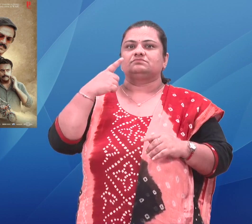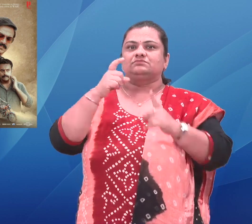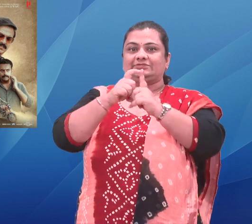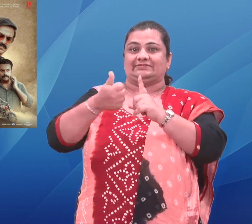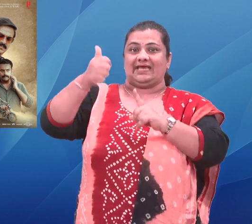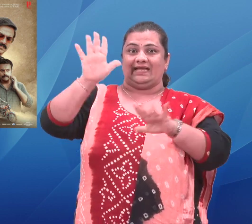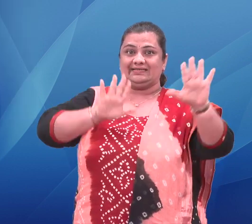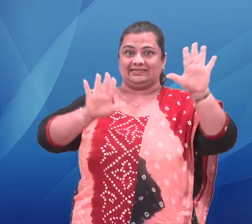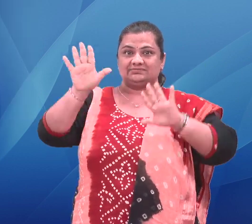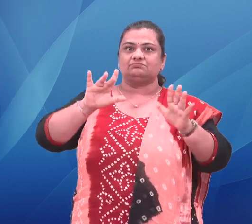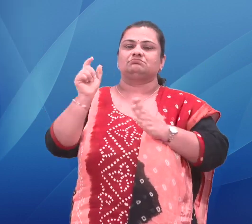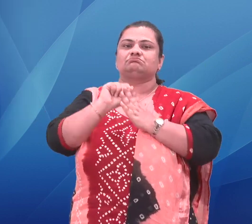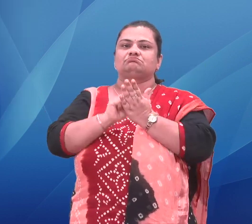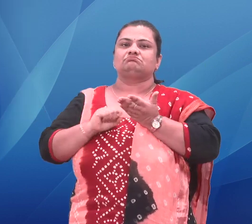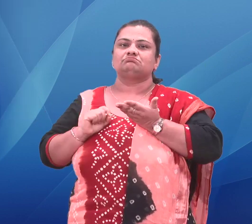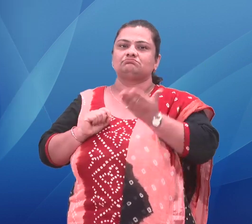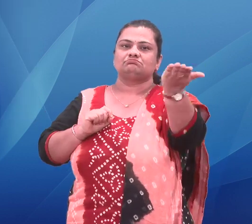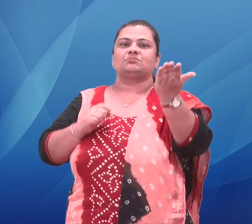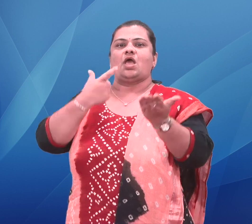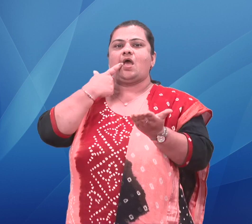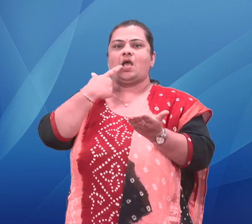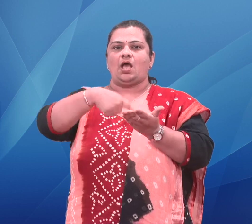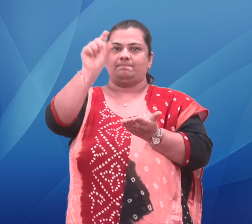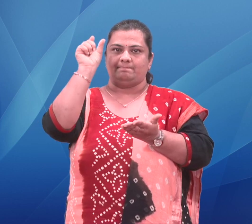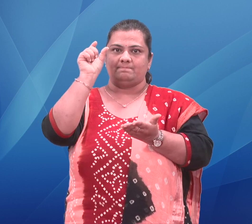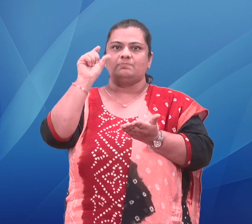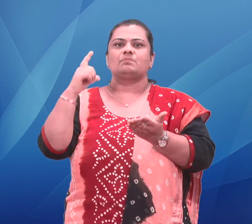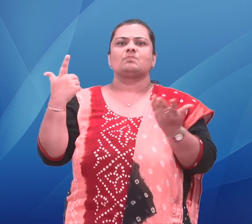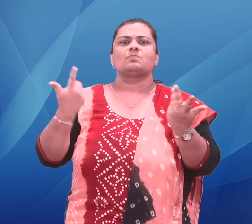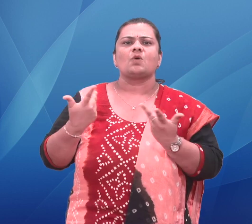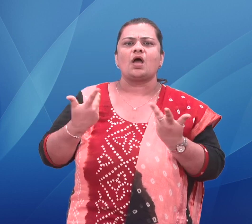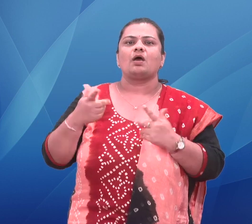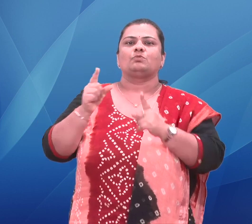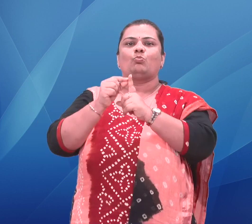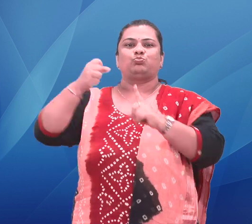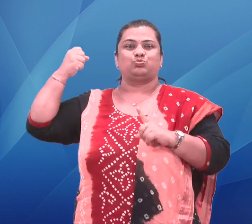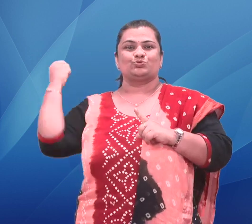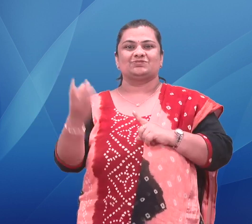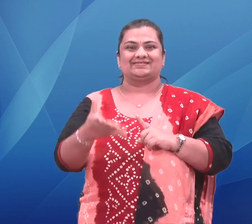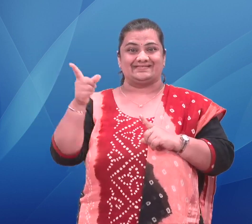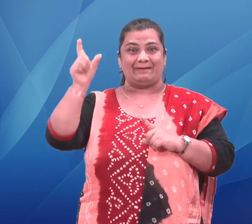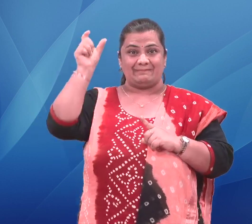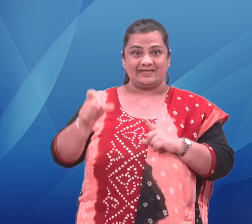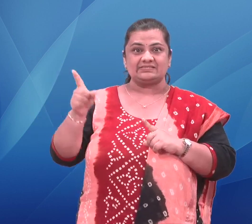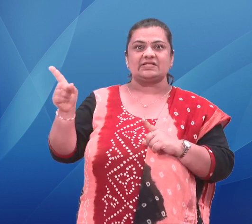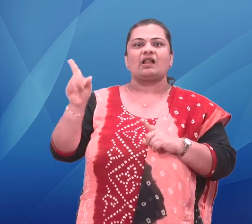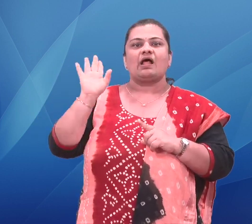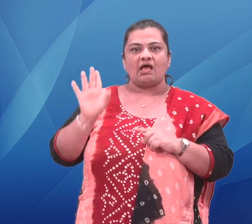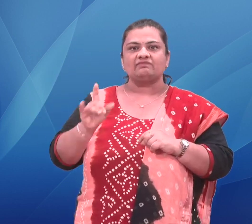movie, the hero played by Prithiraj says that the sins done by people will affect the next generation badly.